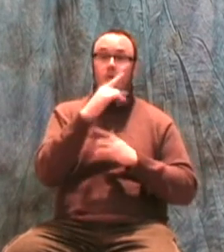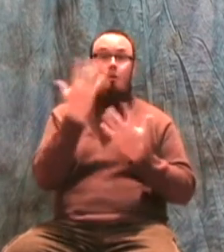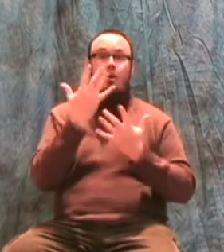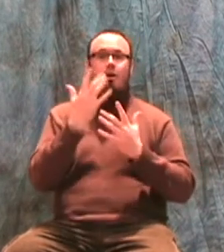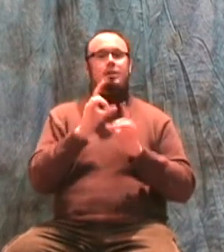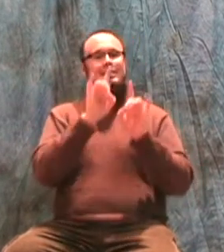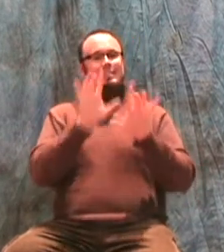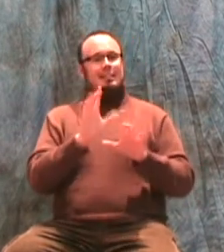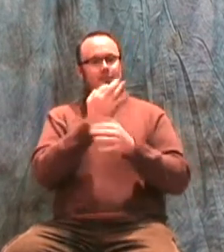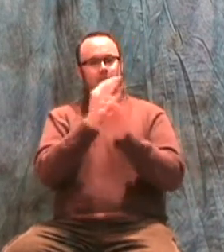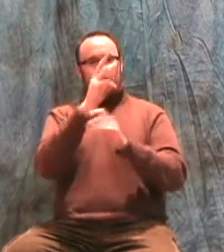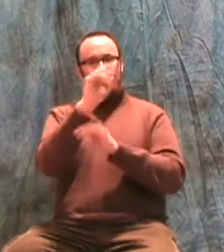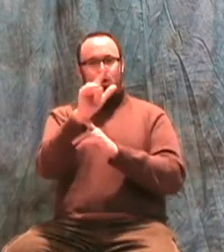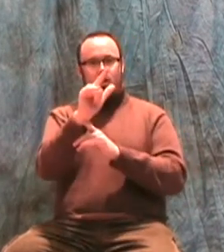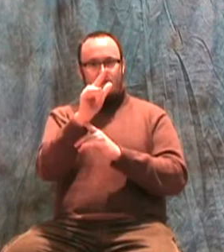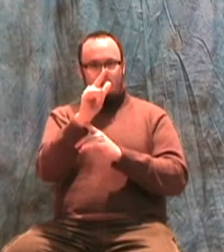to become one with God